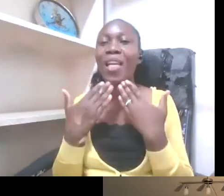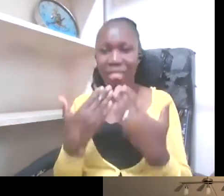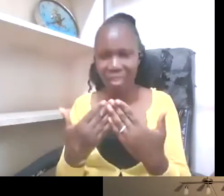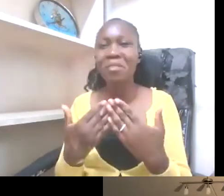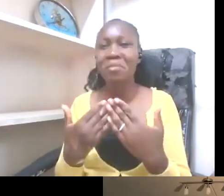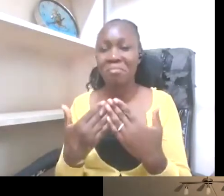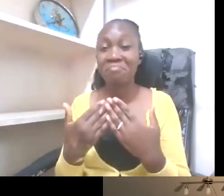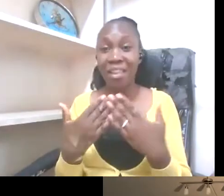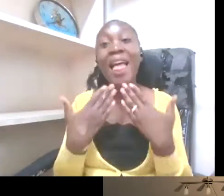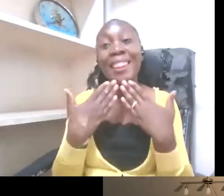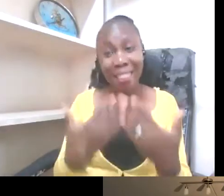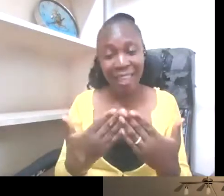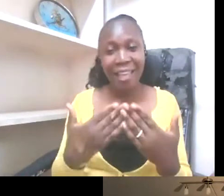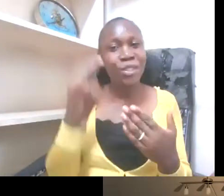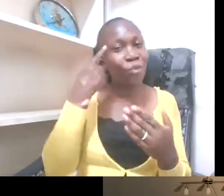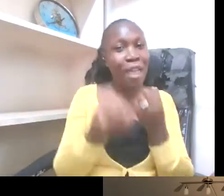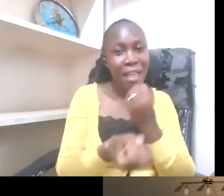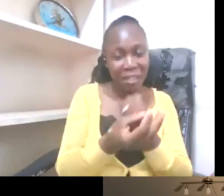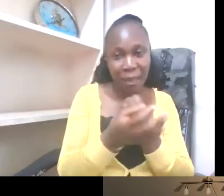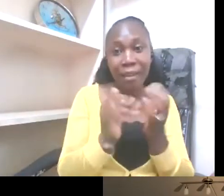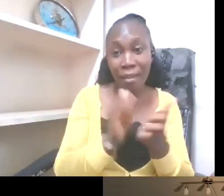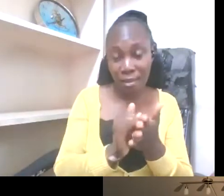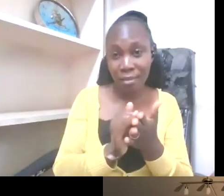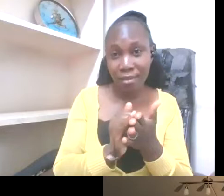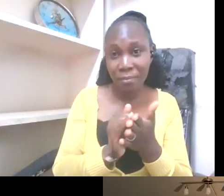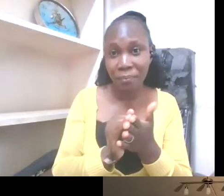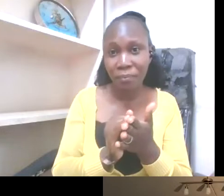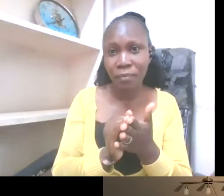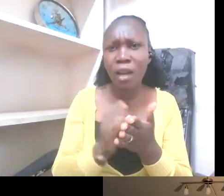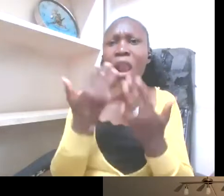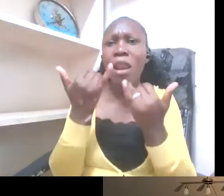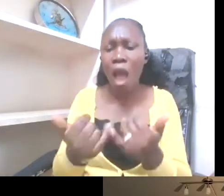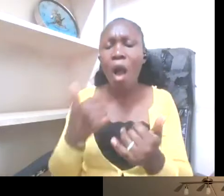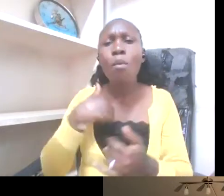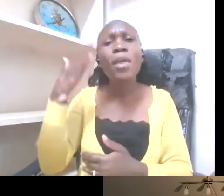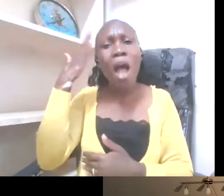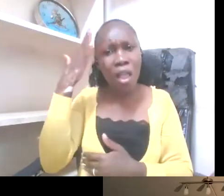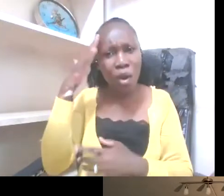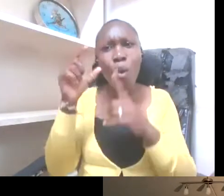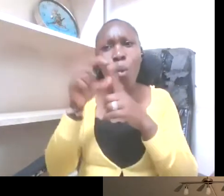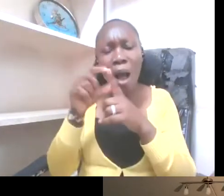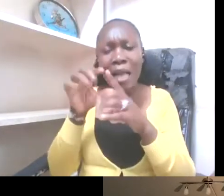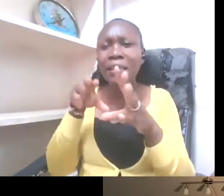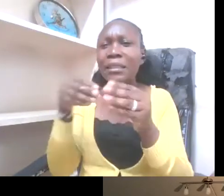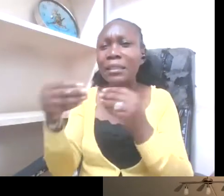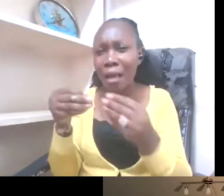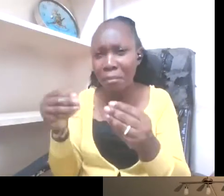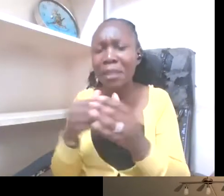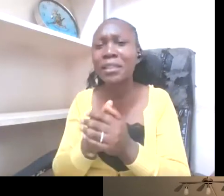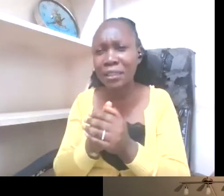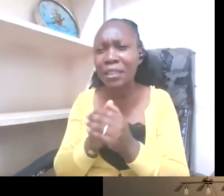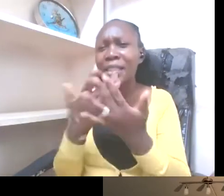I've I've come I've become aware of the term disability that that's like a negative connotation because it